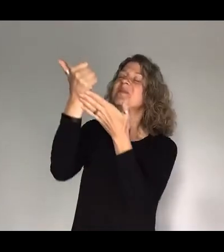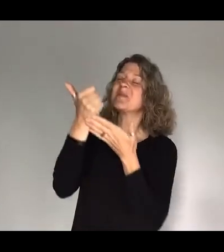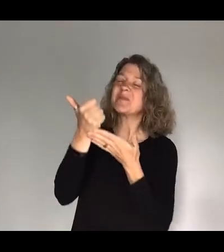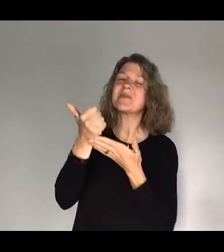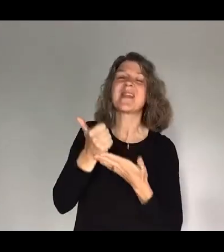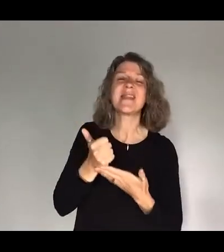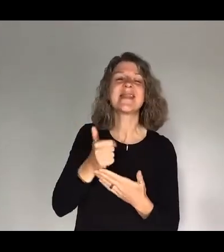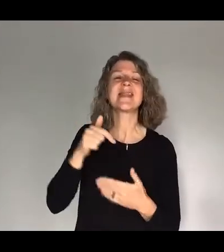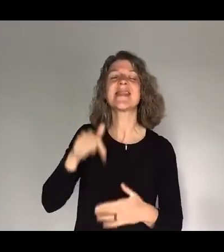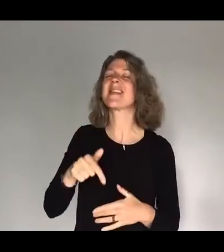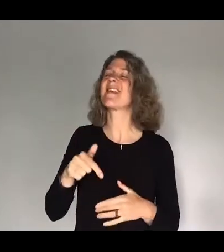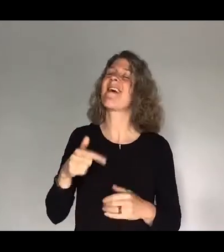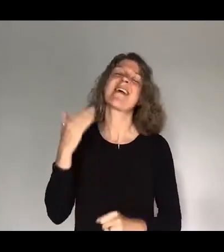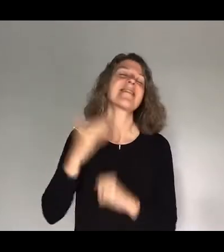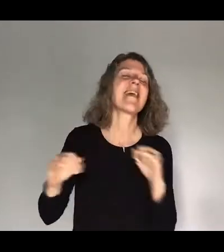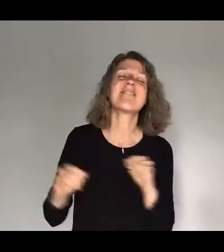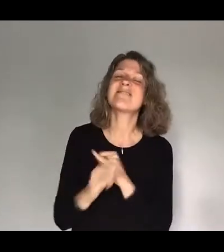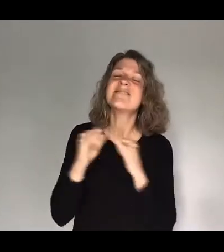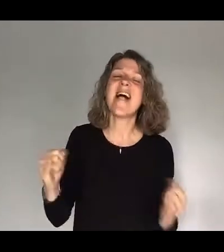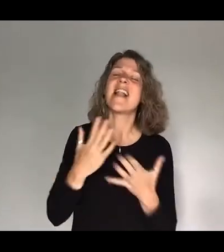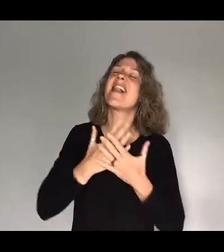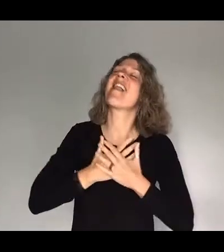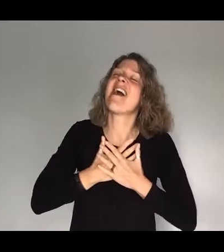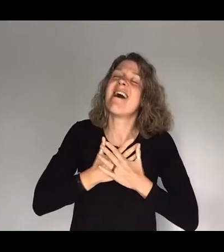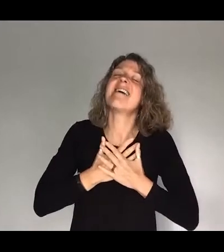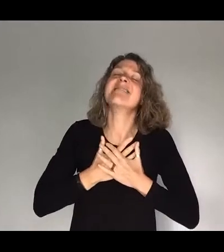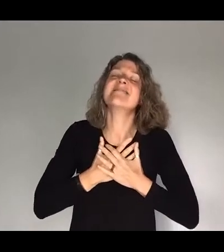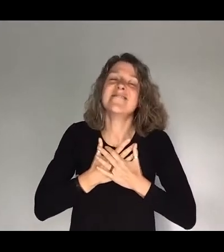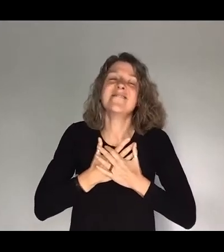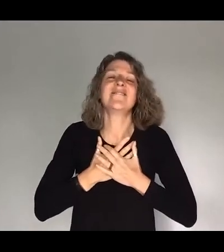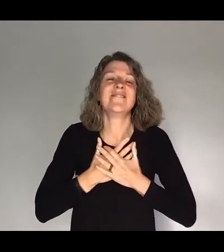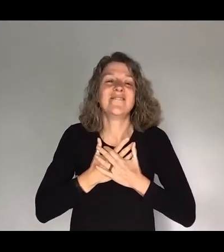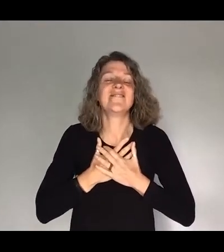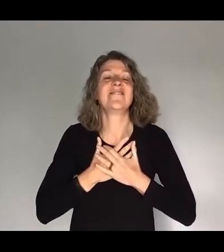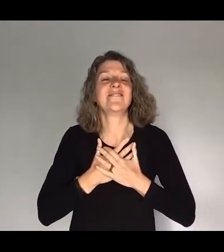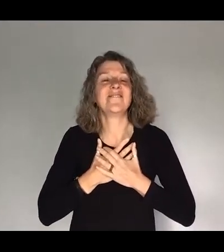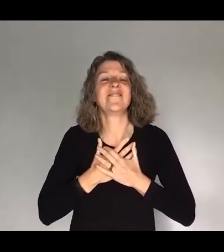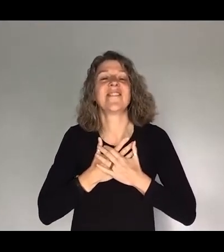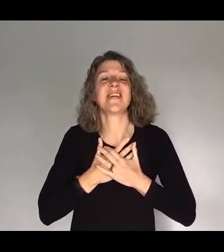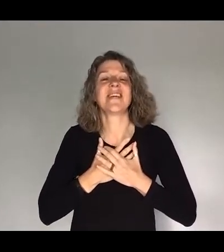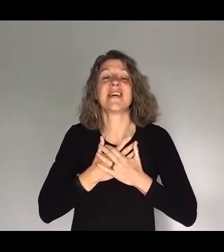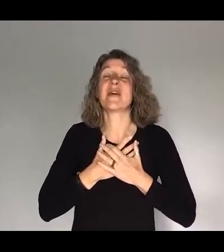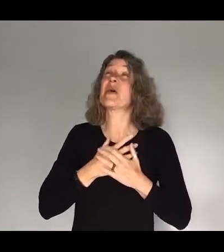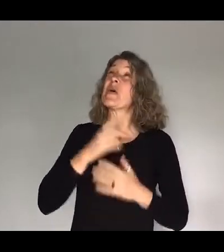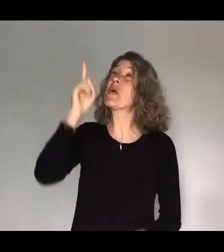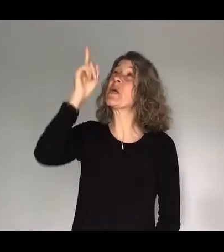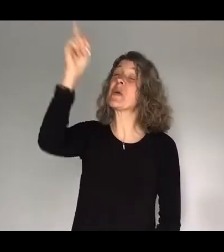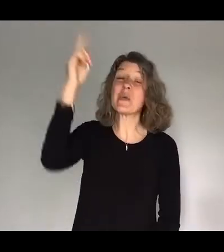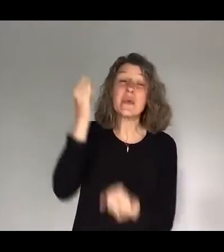This is unfailing love. That you would take my place.